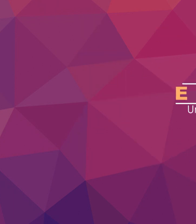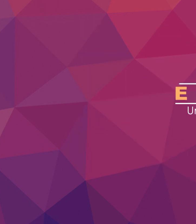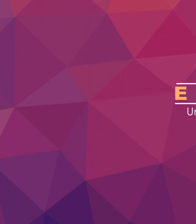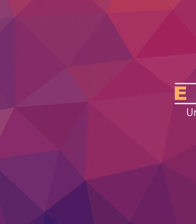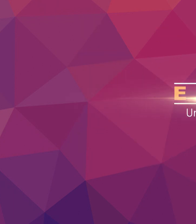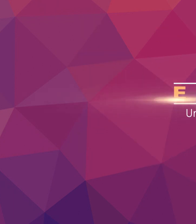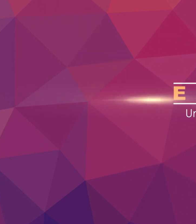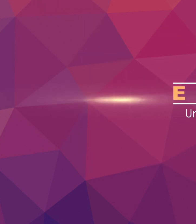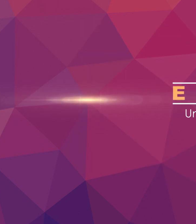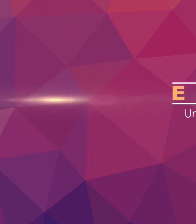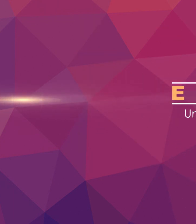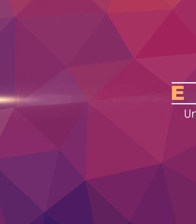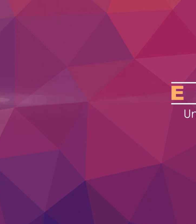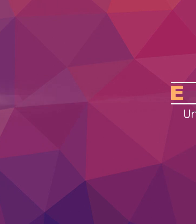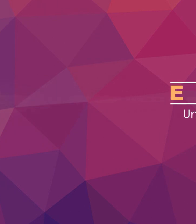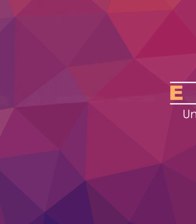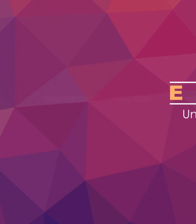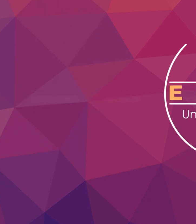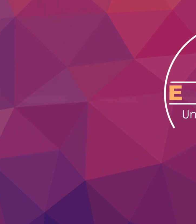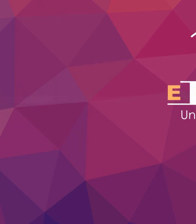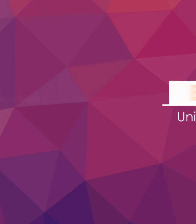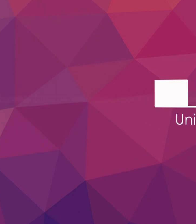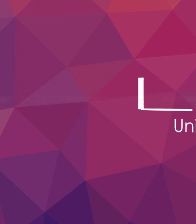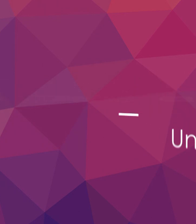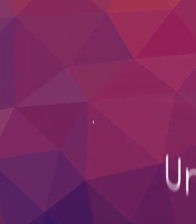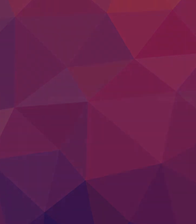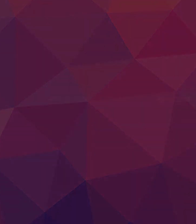What Thank you.